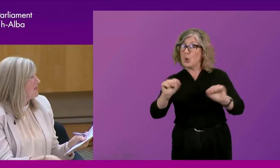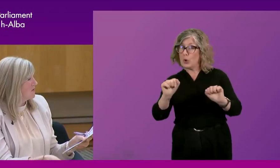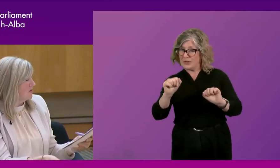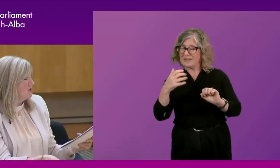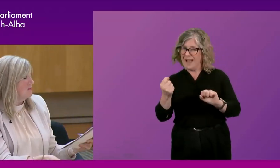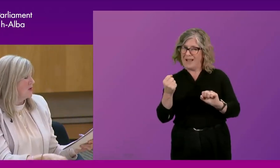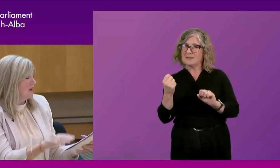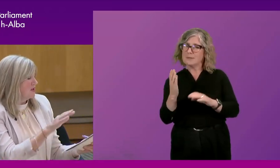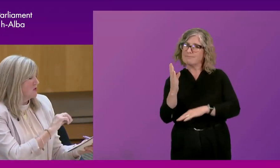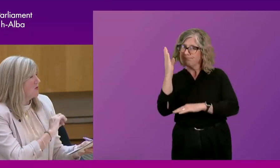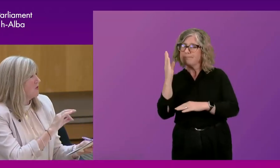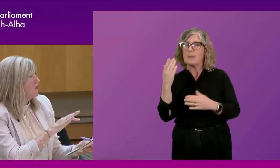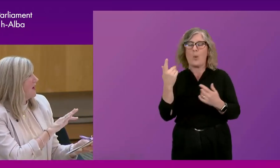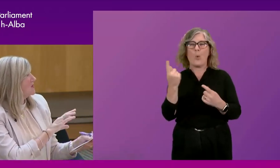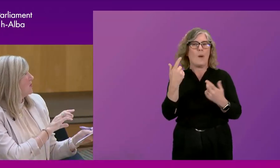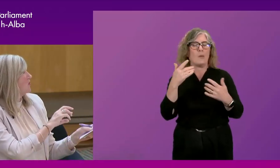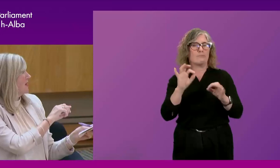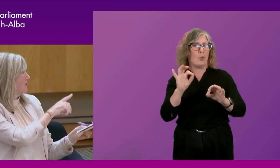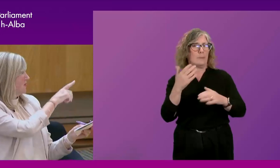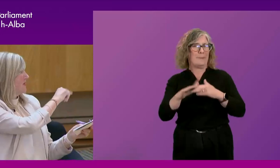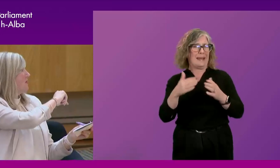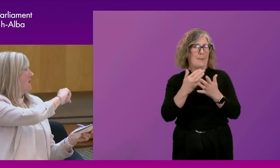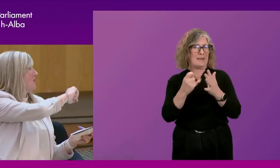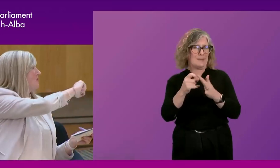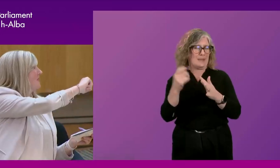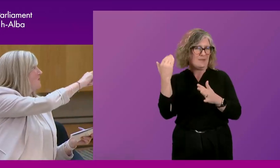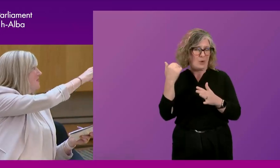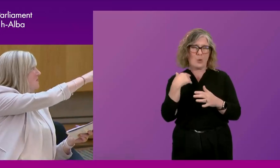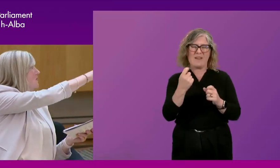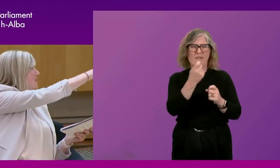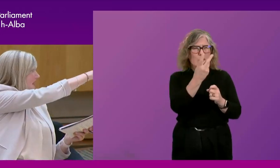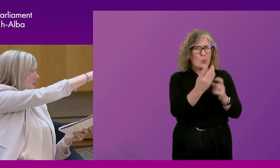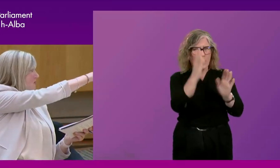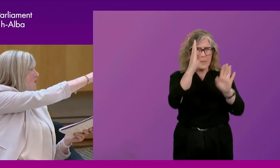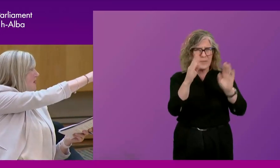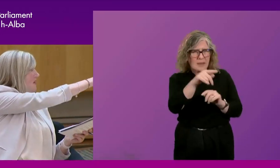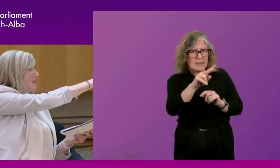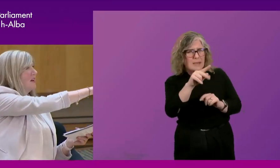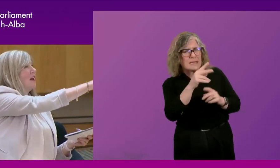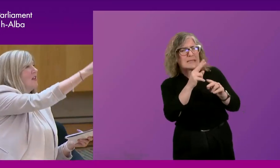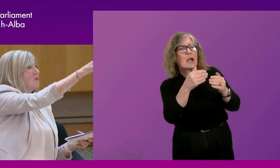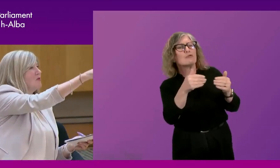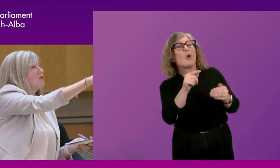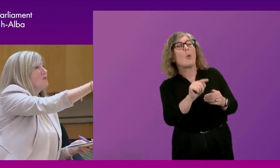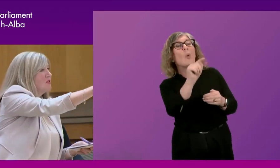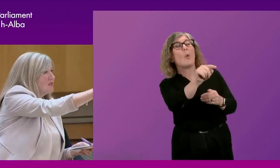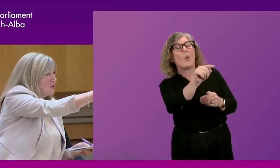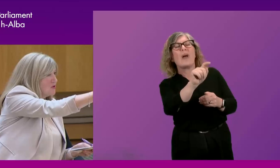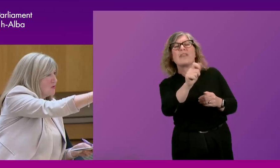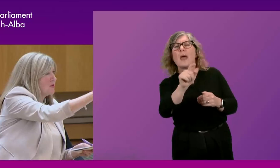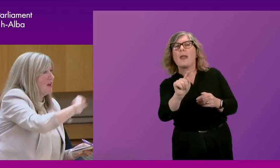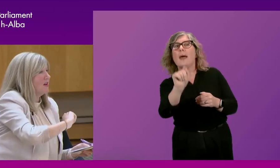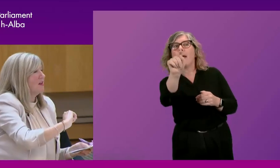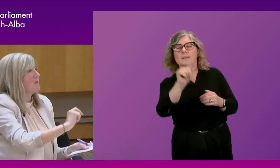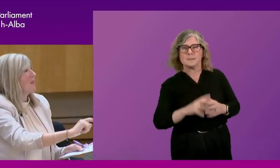representatives in this chamber. So I've got a few hands up already. I'm going to take them in the order that I've seen them. So the second row here, and then I'm going to go to the